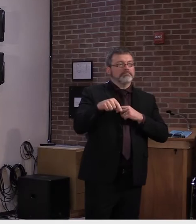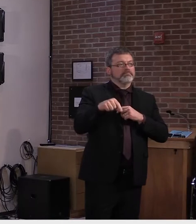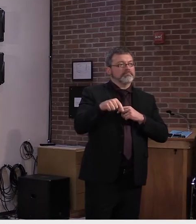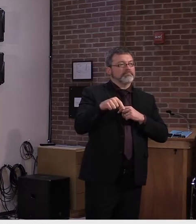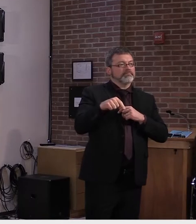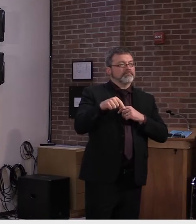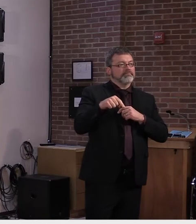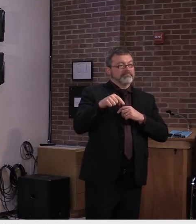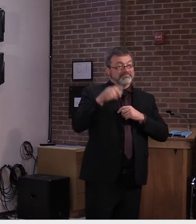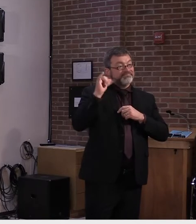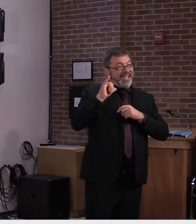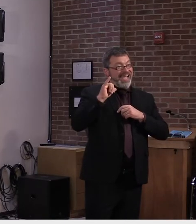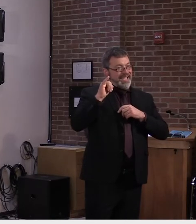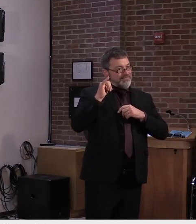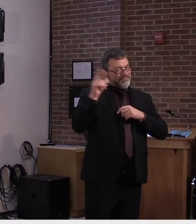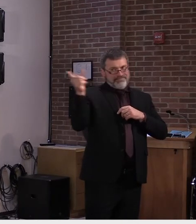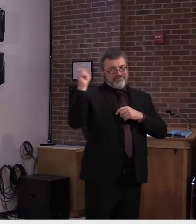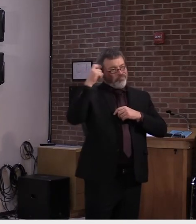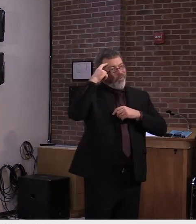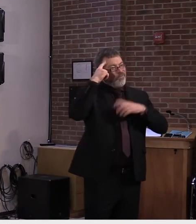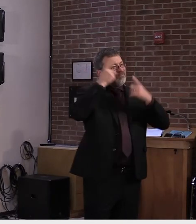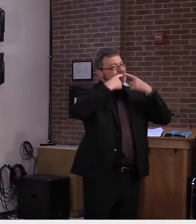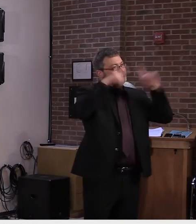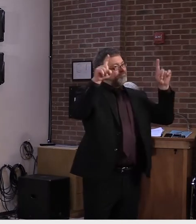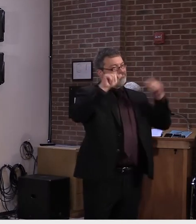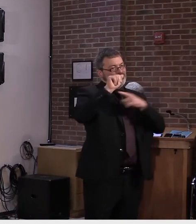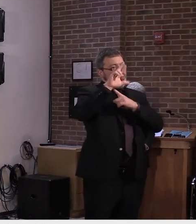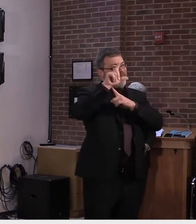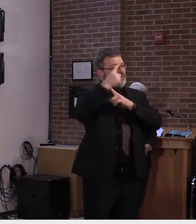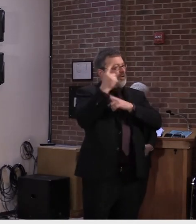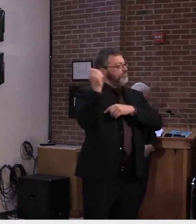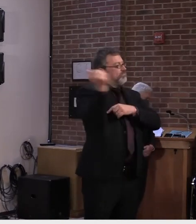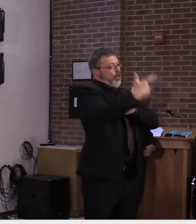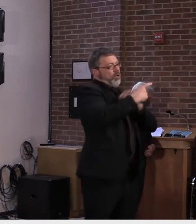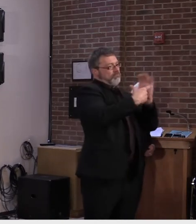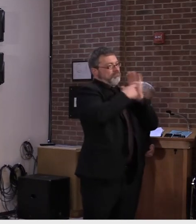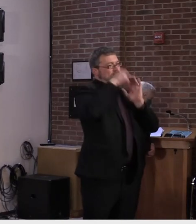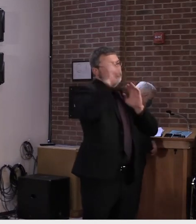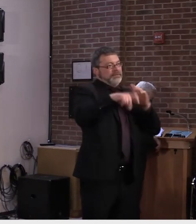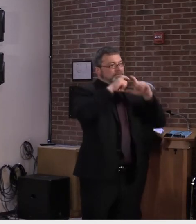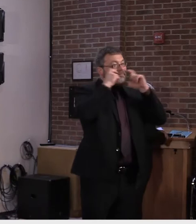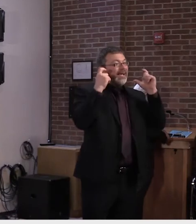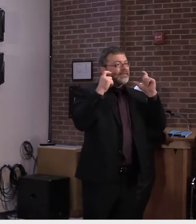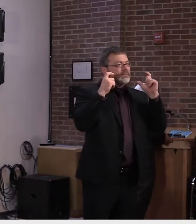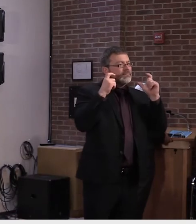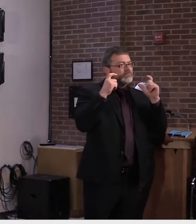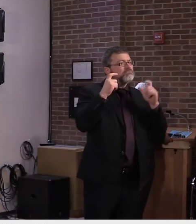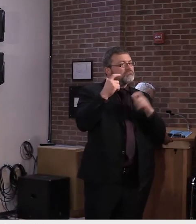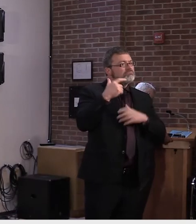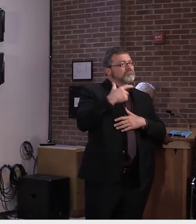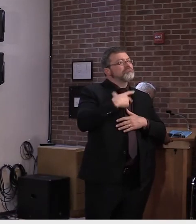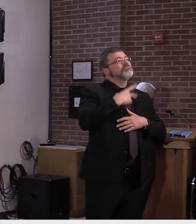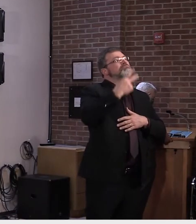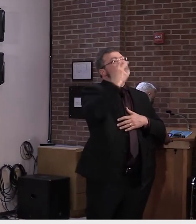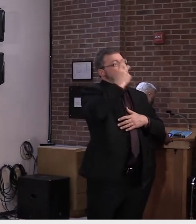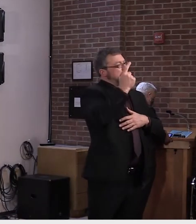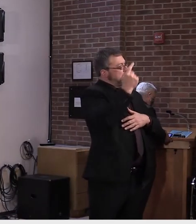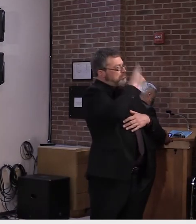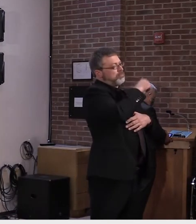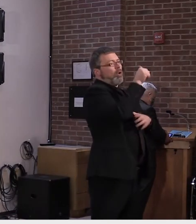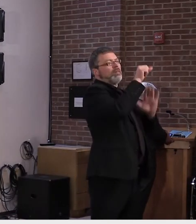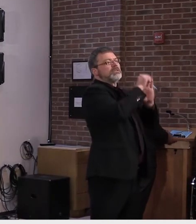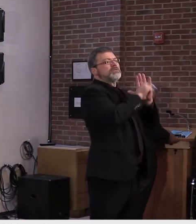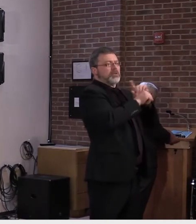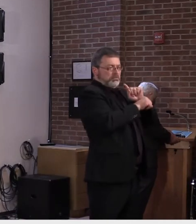Uh, I, we're, we're seeing that some states or, uh, municipalities that are mandating masks are, um, mandating